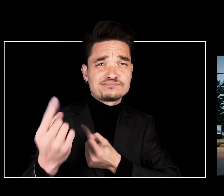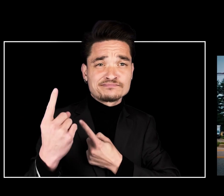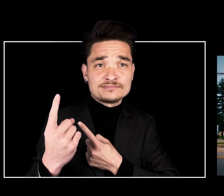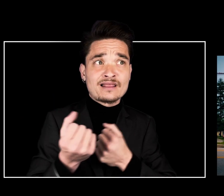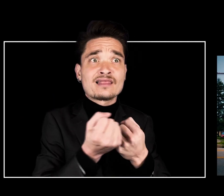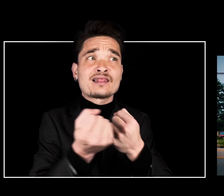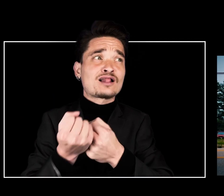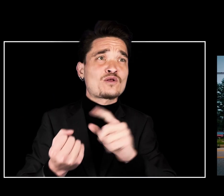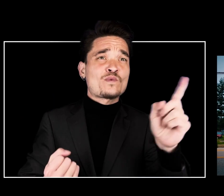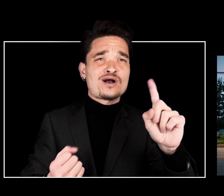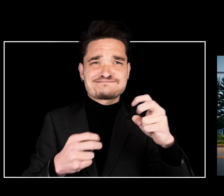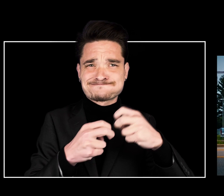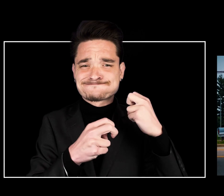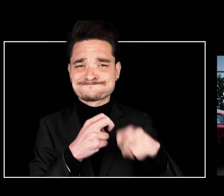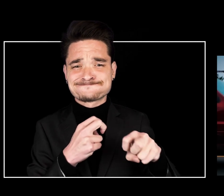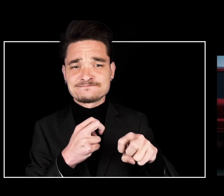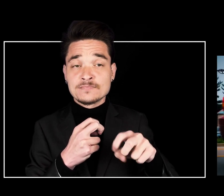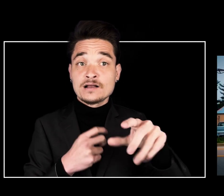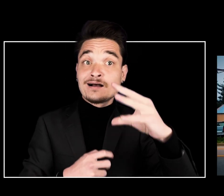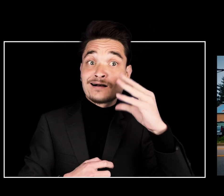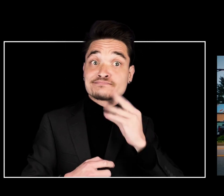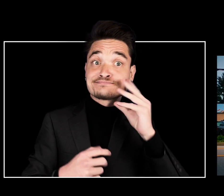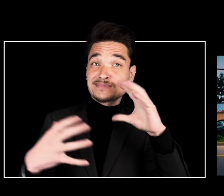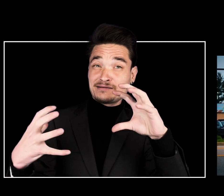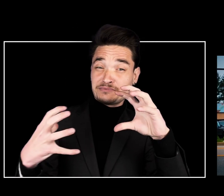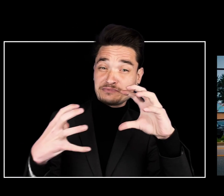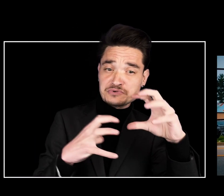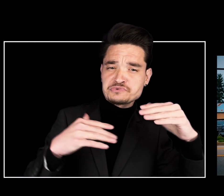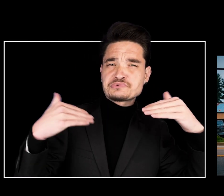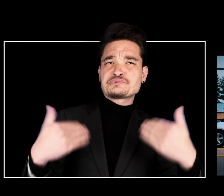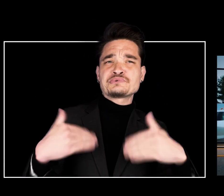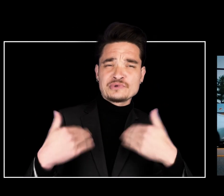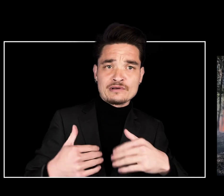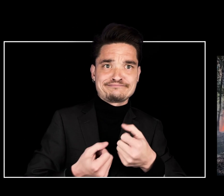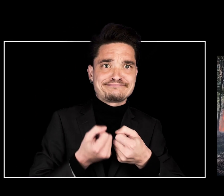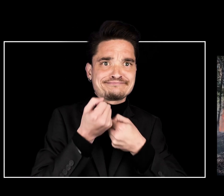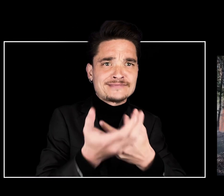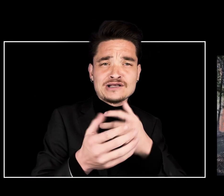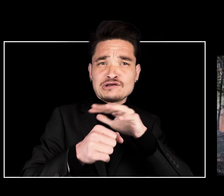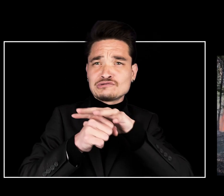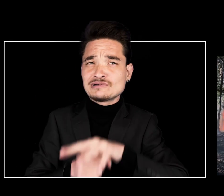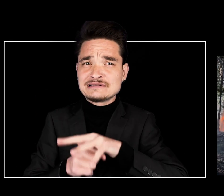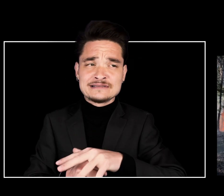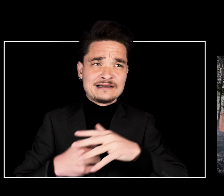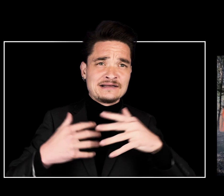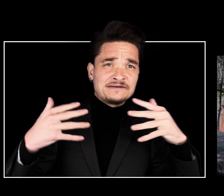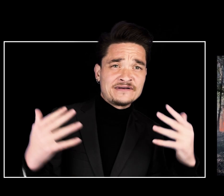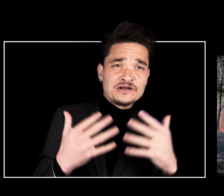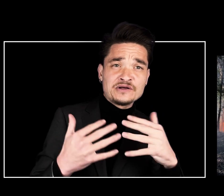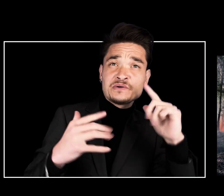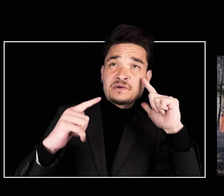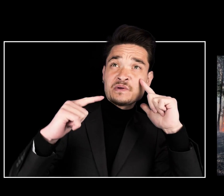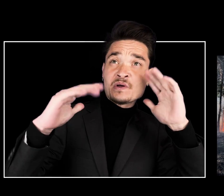where to get help. Experiencing a disaster can also bring up difficult feelings, like stress,